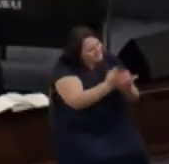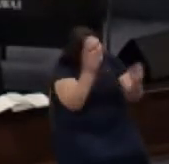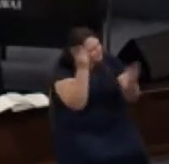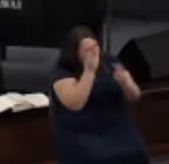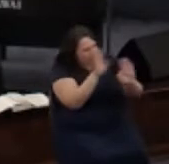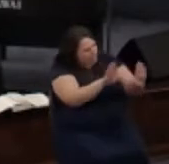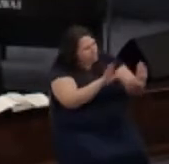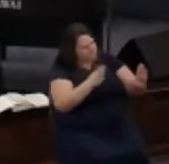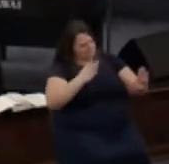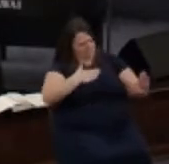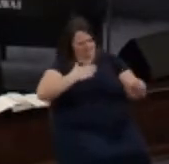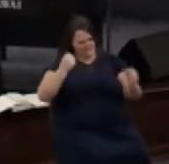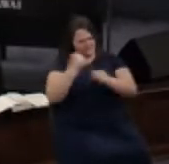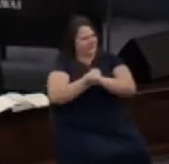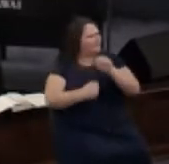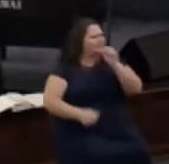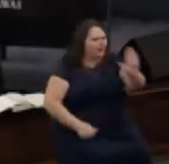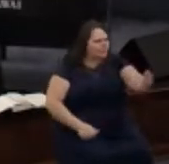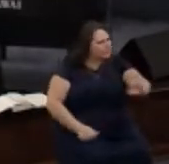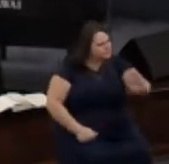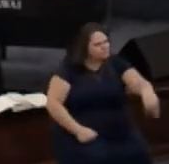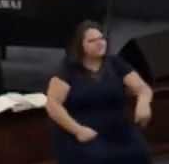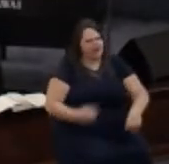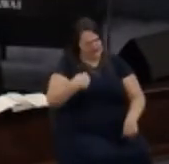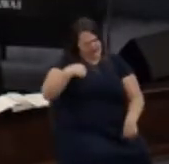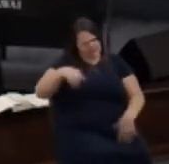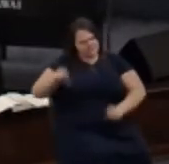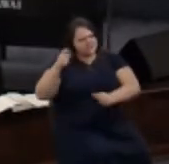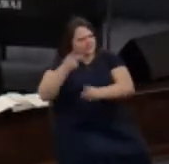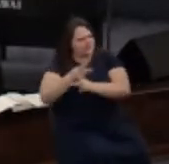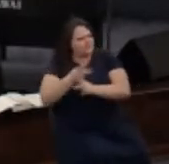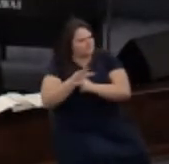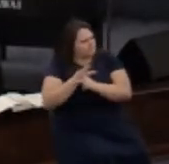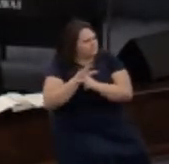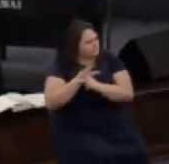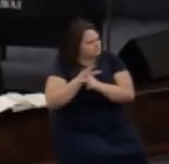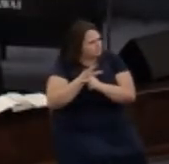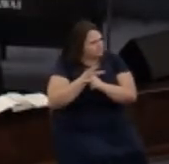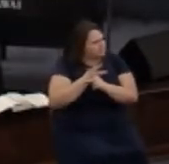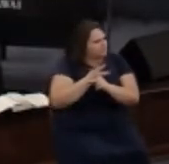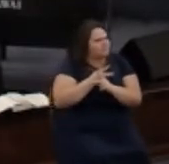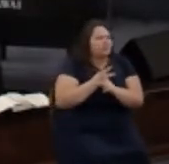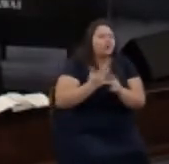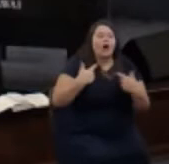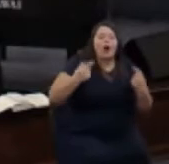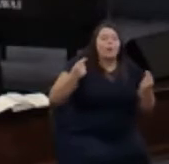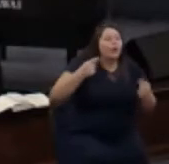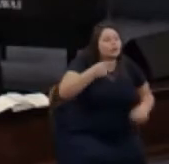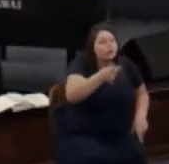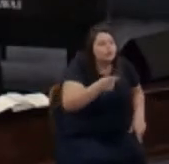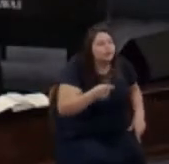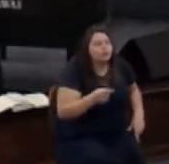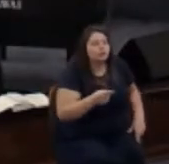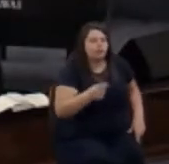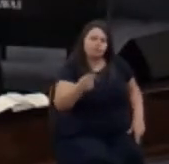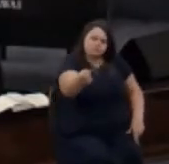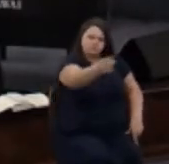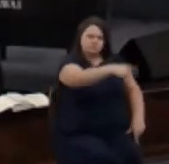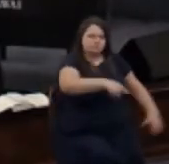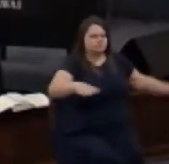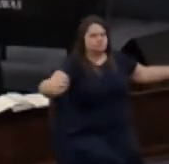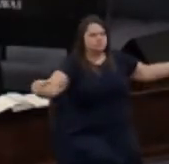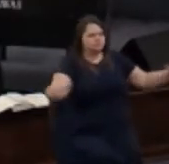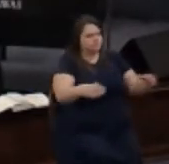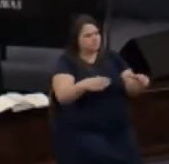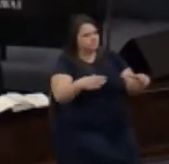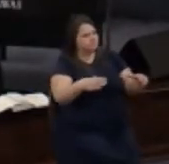this is my fight not yours and I'm going to take care of it what I want you to do is gather yourselves up go down